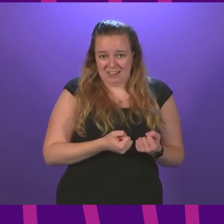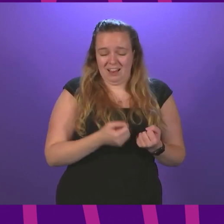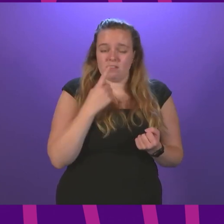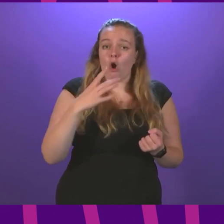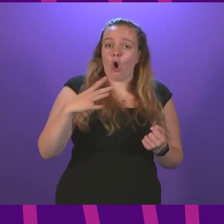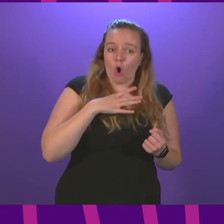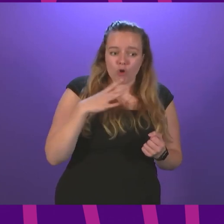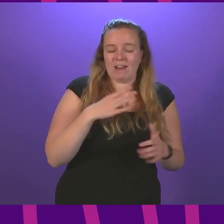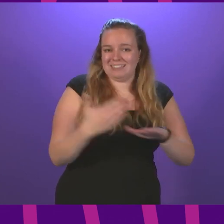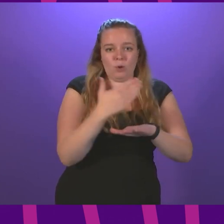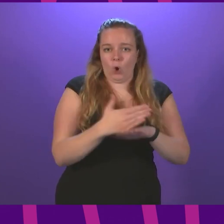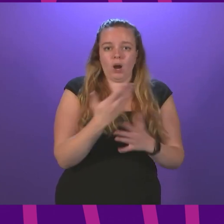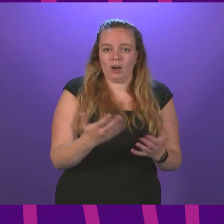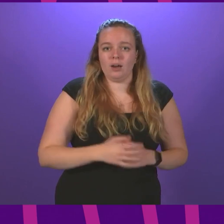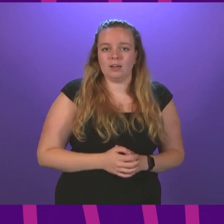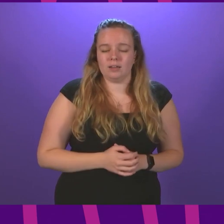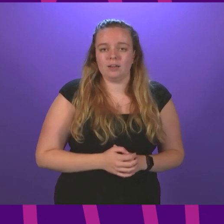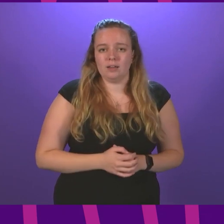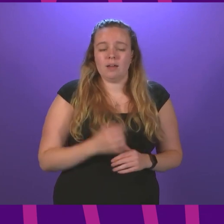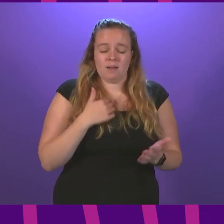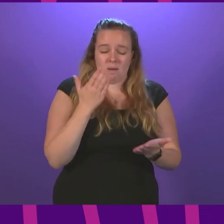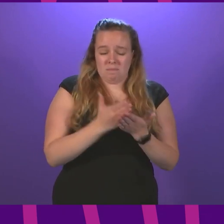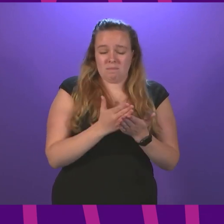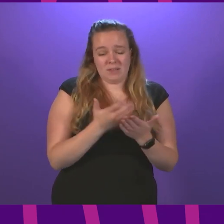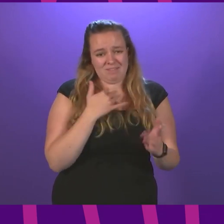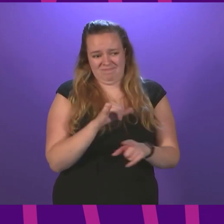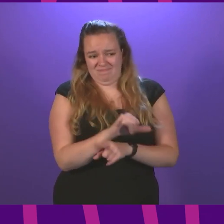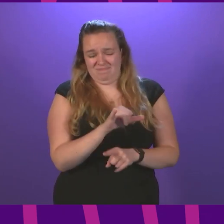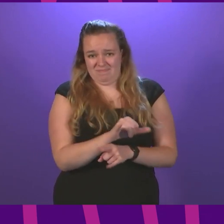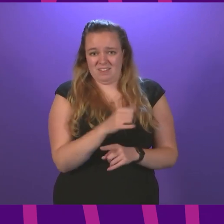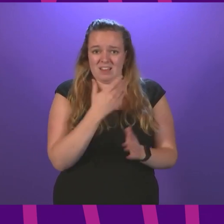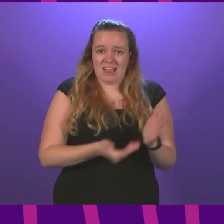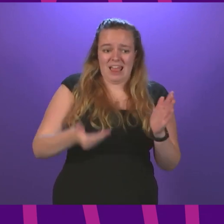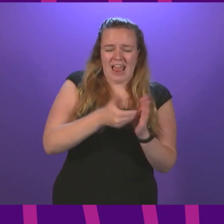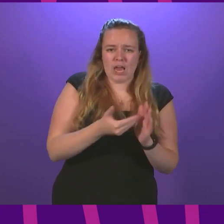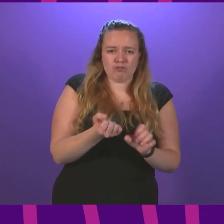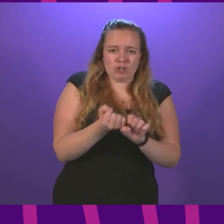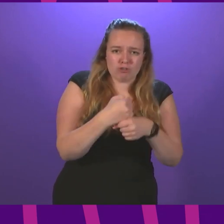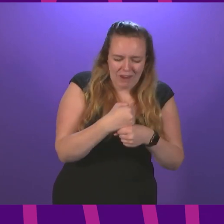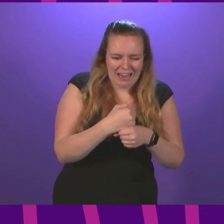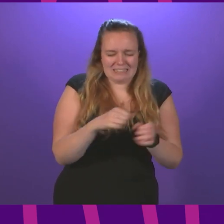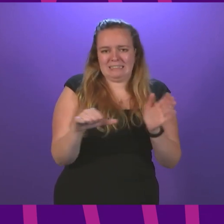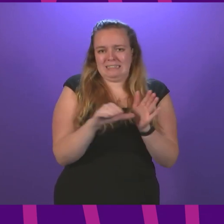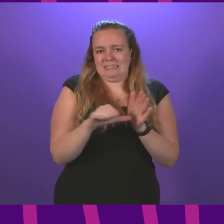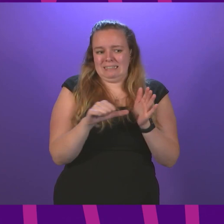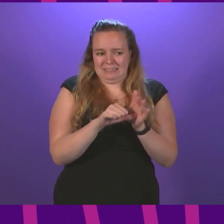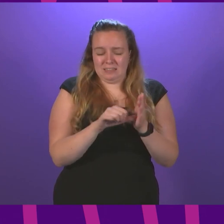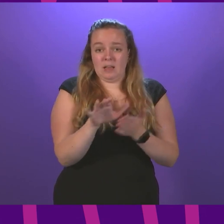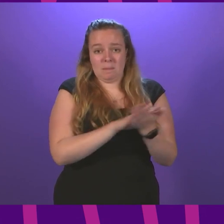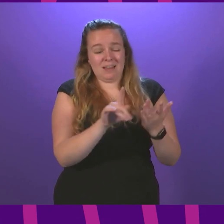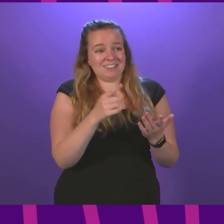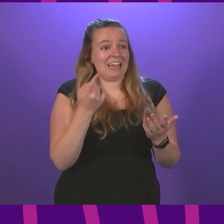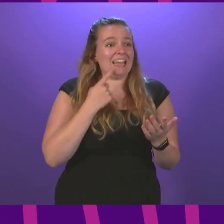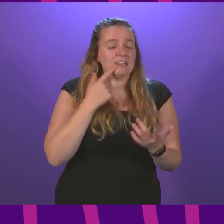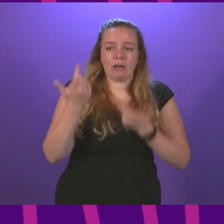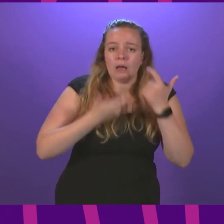already in work, and it is at best doubtful that placing additional stress and hardship upon them will make it easier for